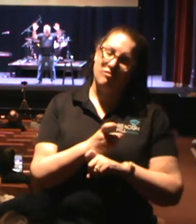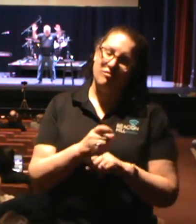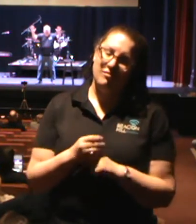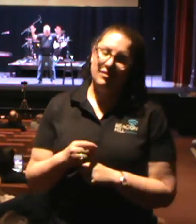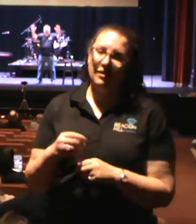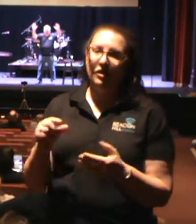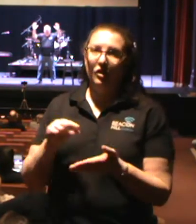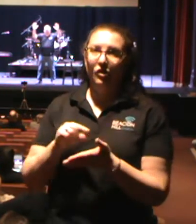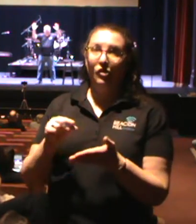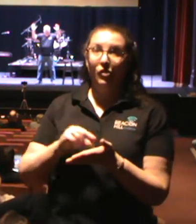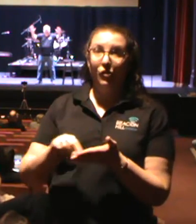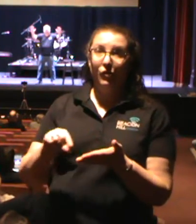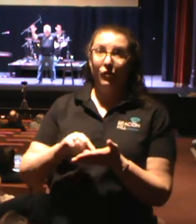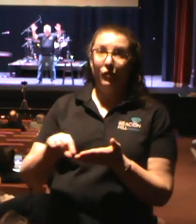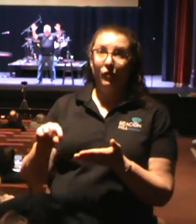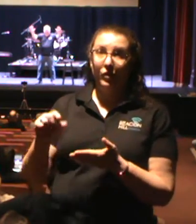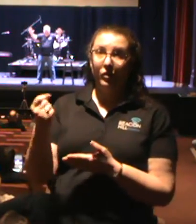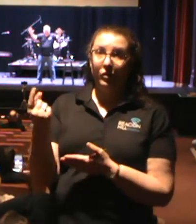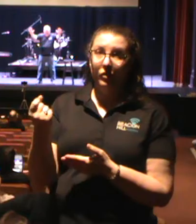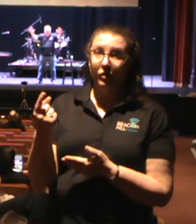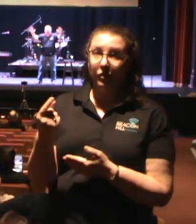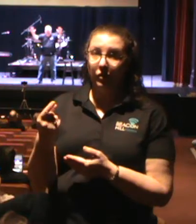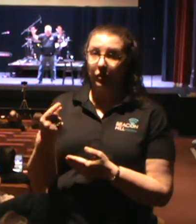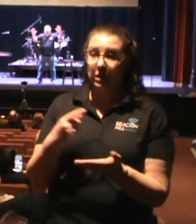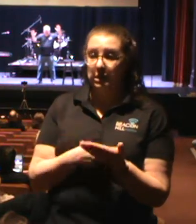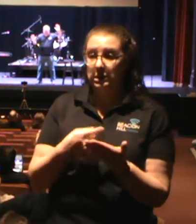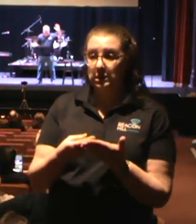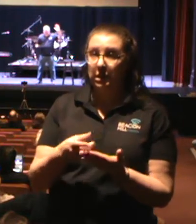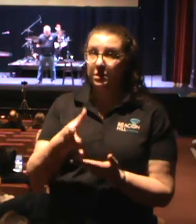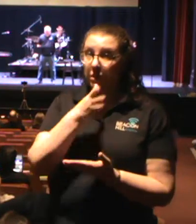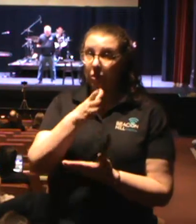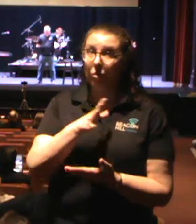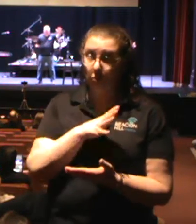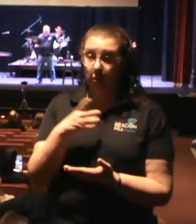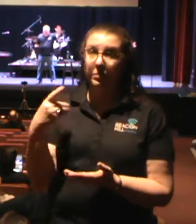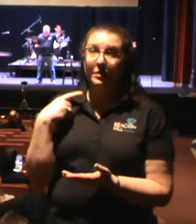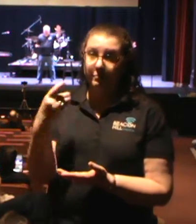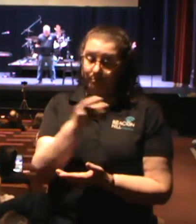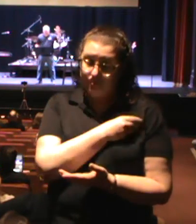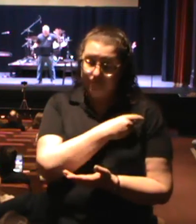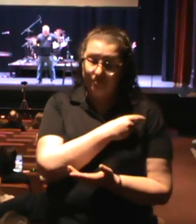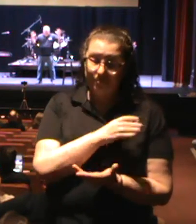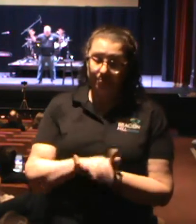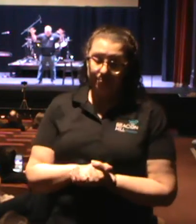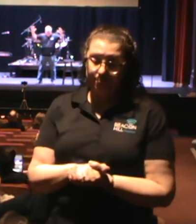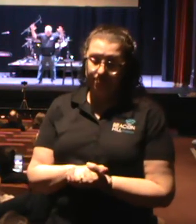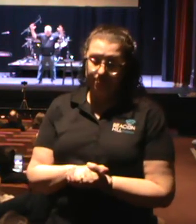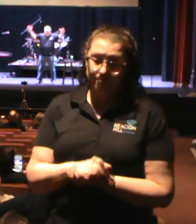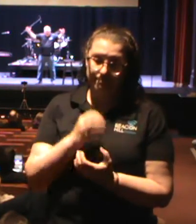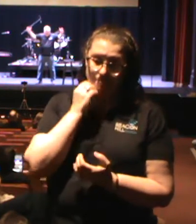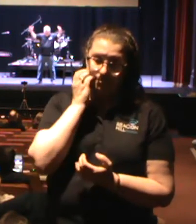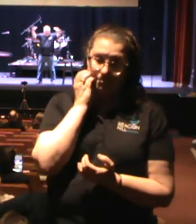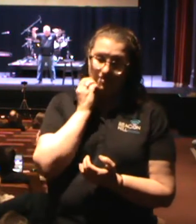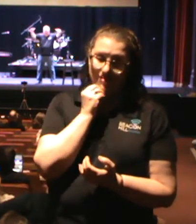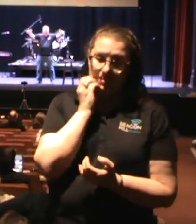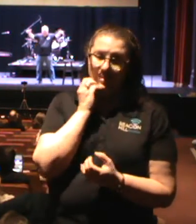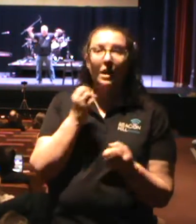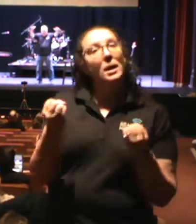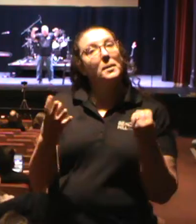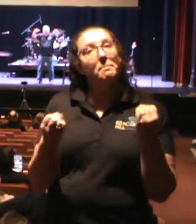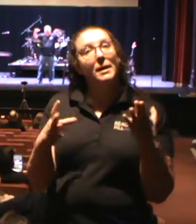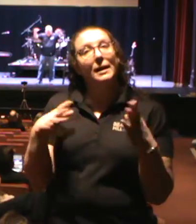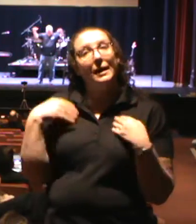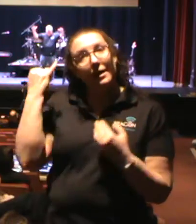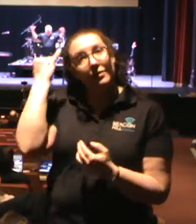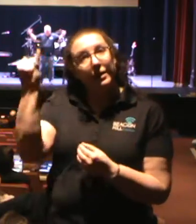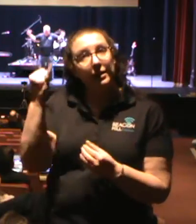talks about women deacons. This is going to be tough for some of you. So, a lot of us have our thoughts about what it means